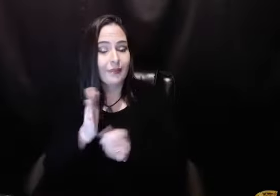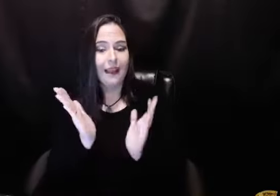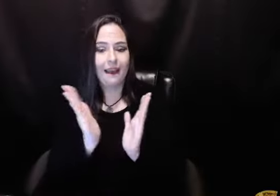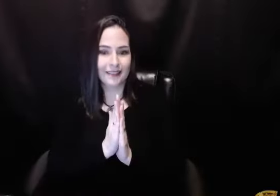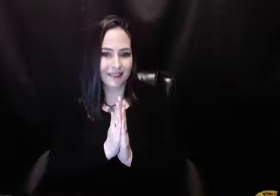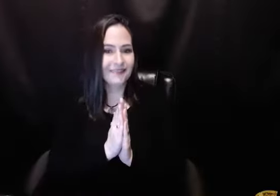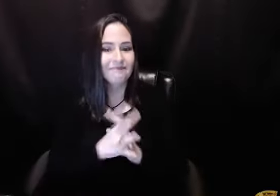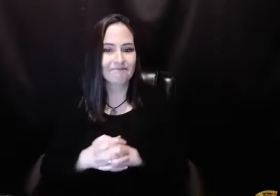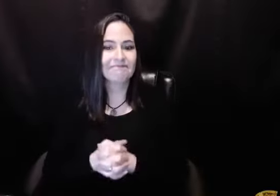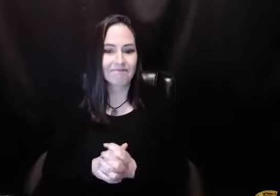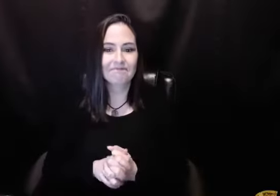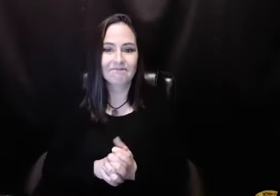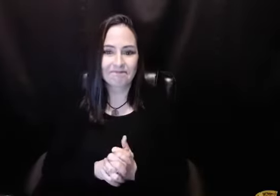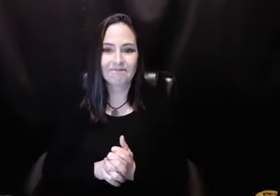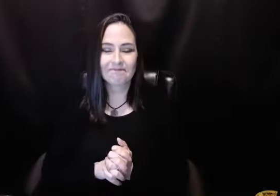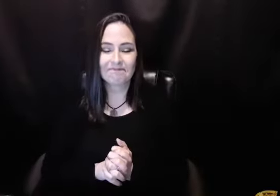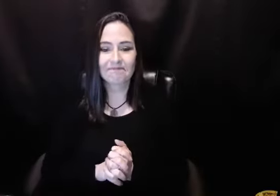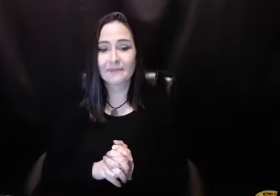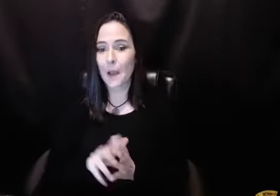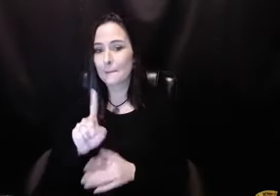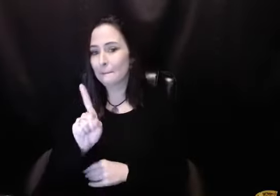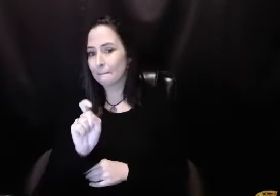I wrote a letter. And I asked.